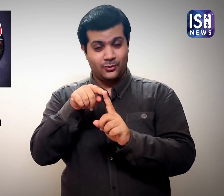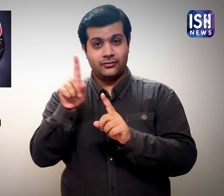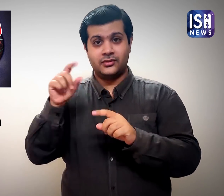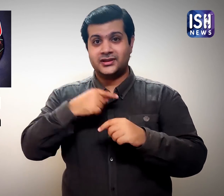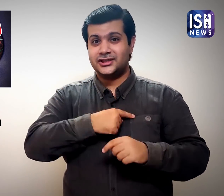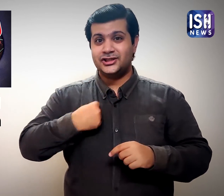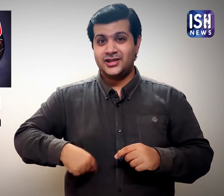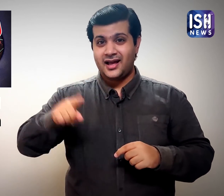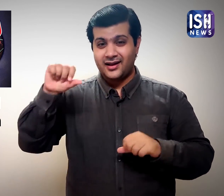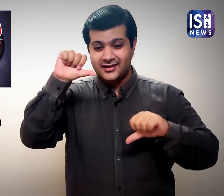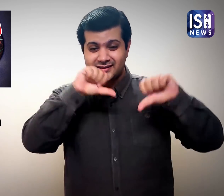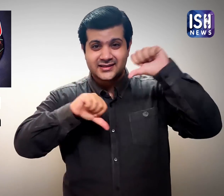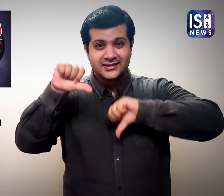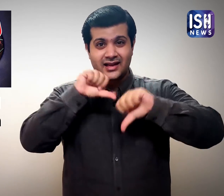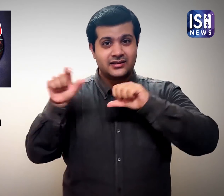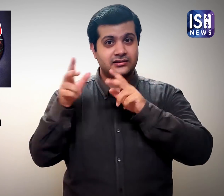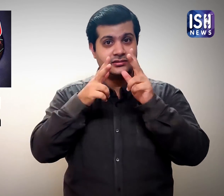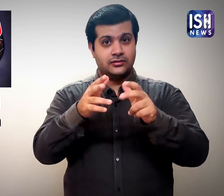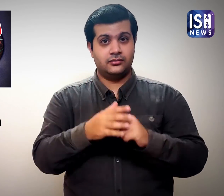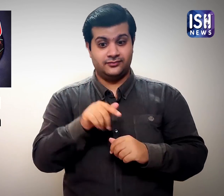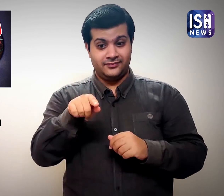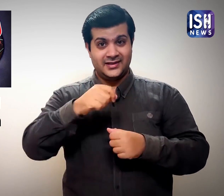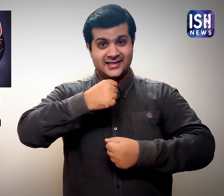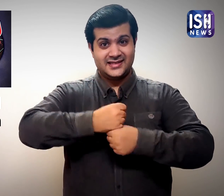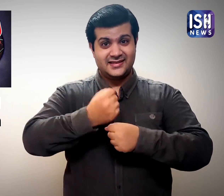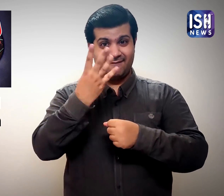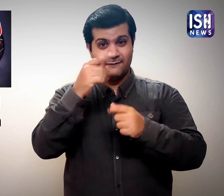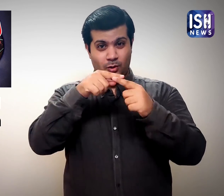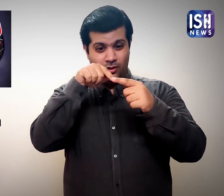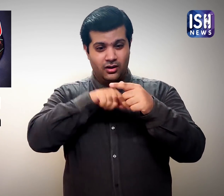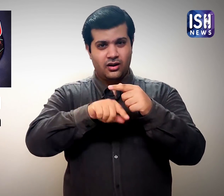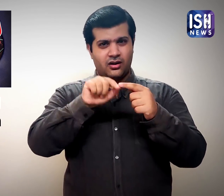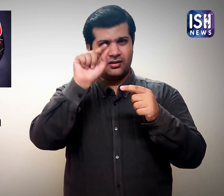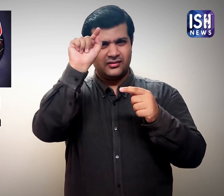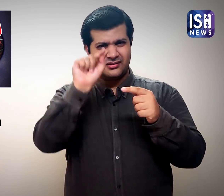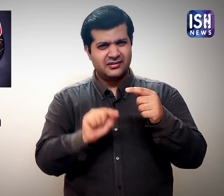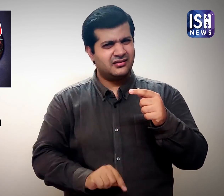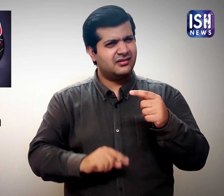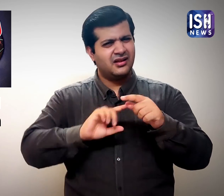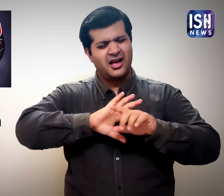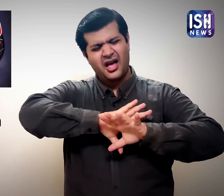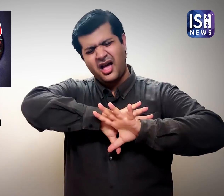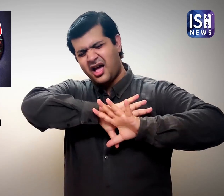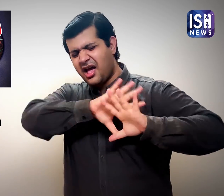The Chinese scientists said that it possesses all the essential hallmarks